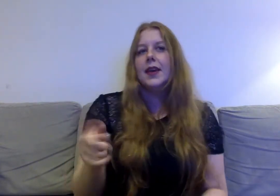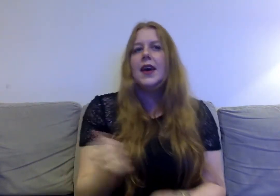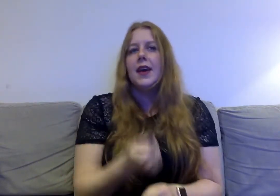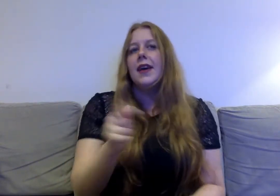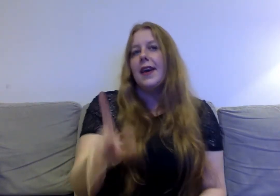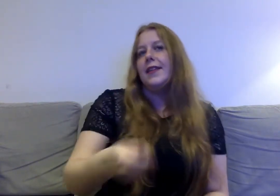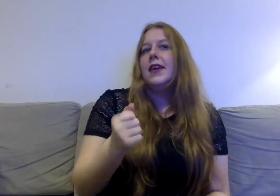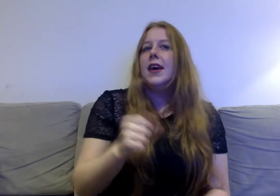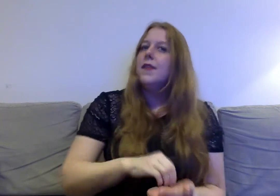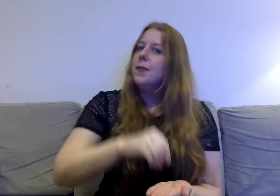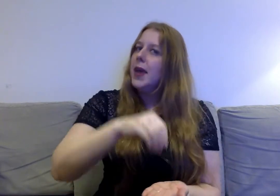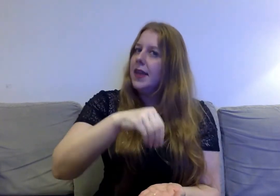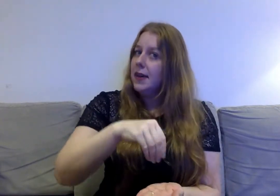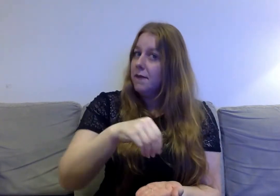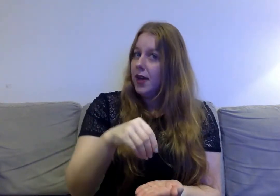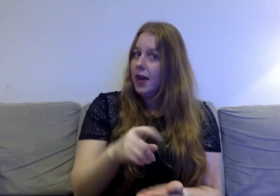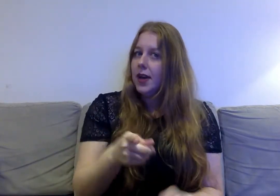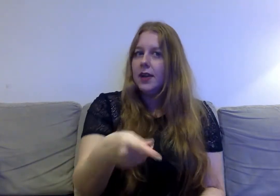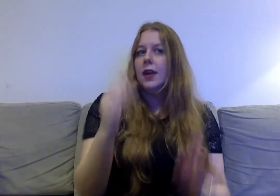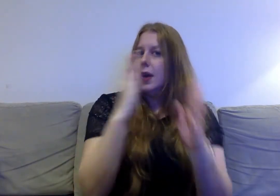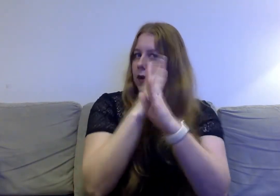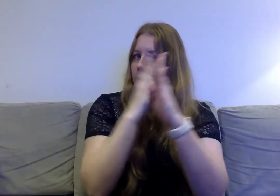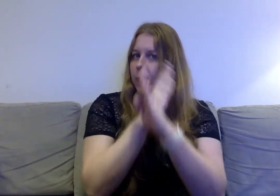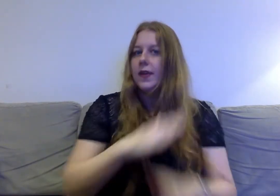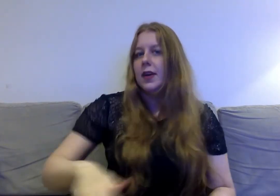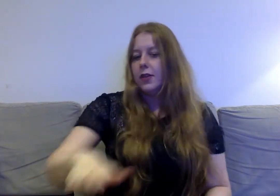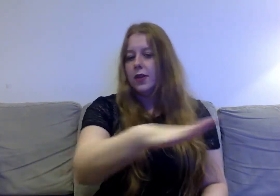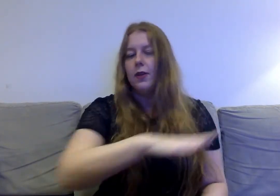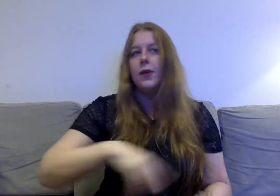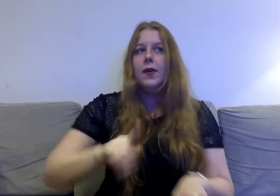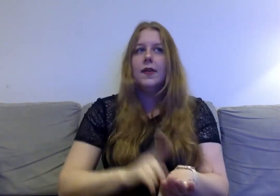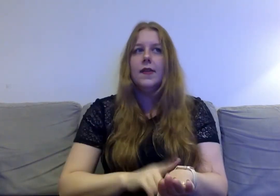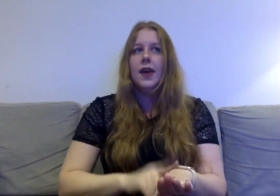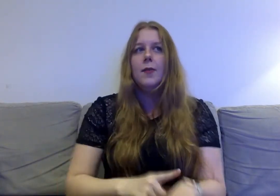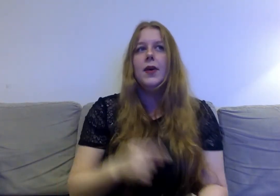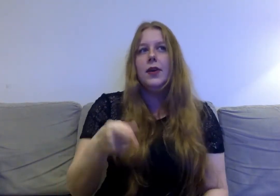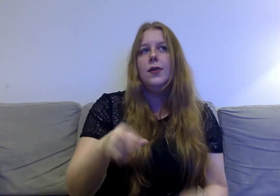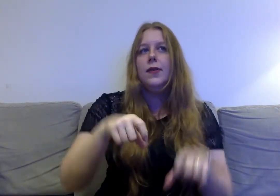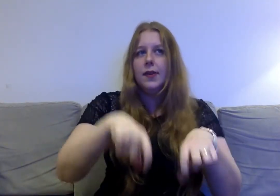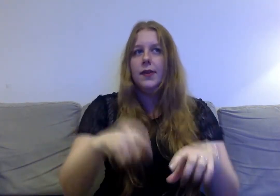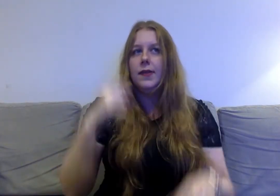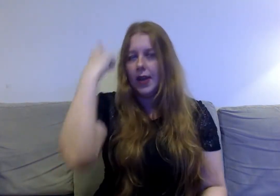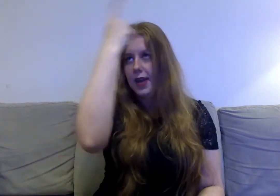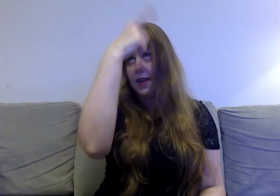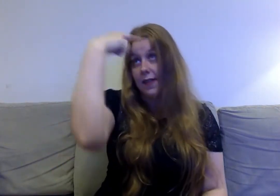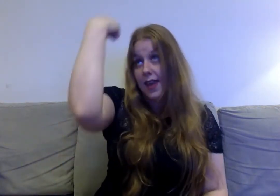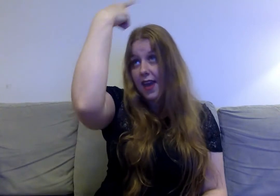Did you have to pay that fine? You was dodging all the time Are you used to be easy?